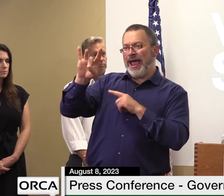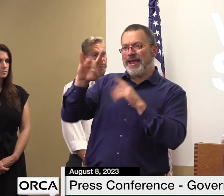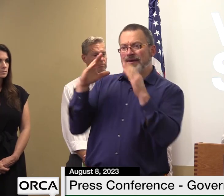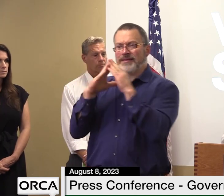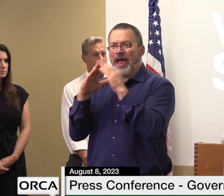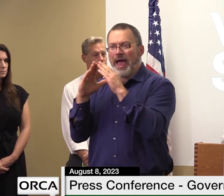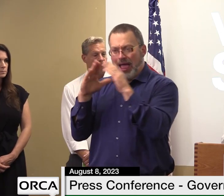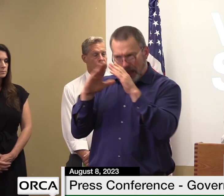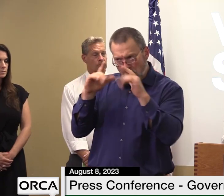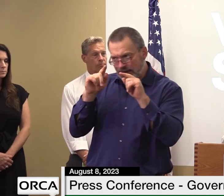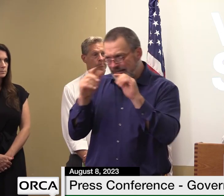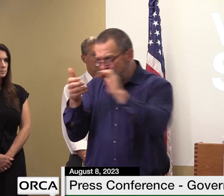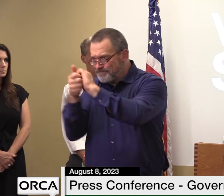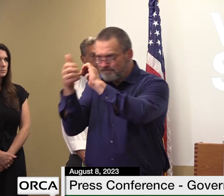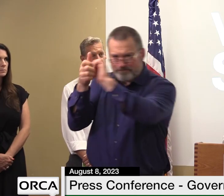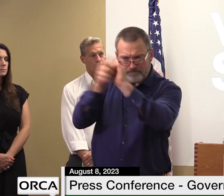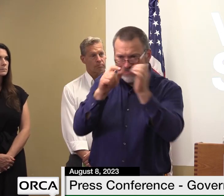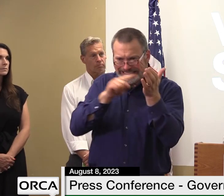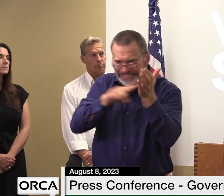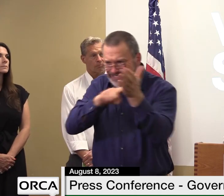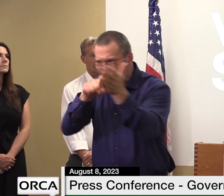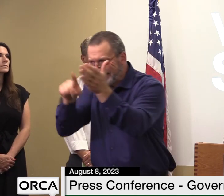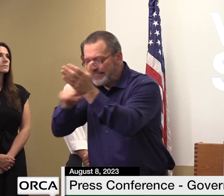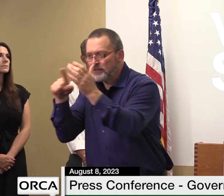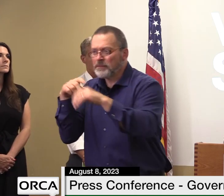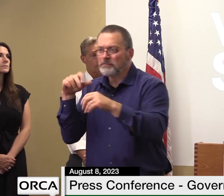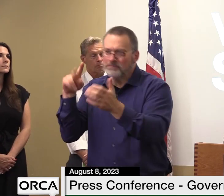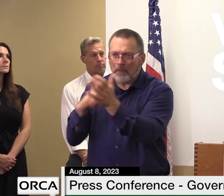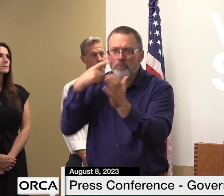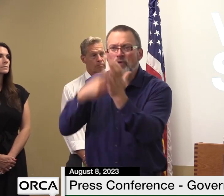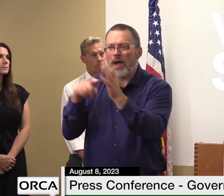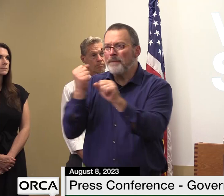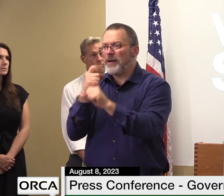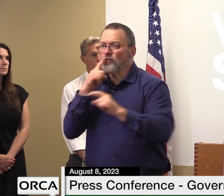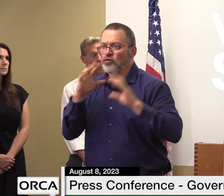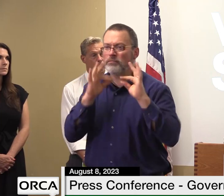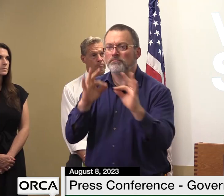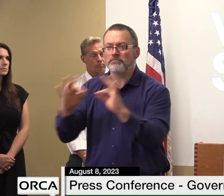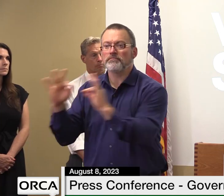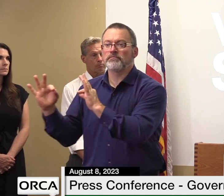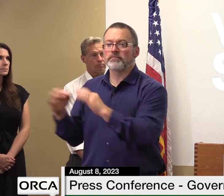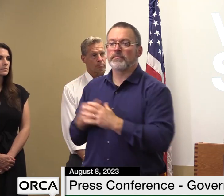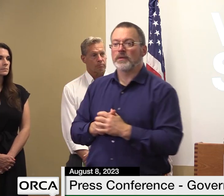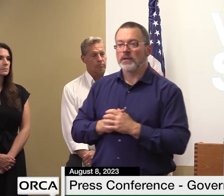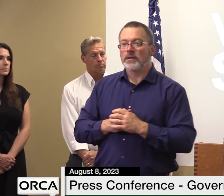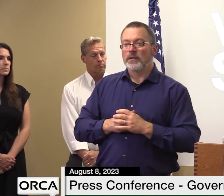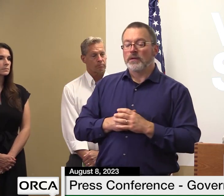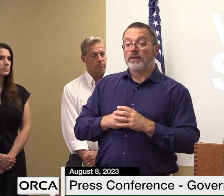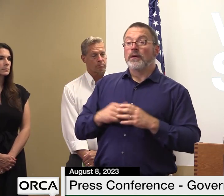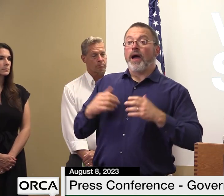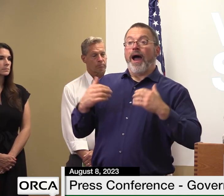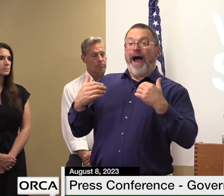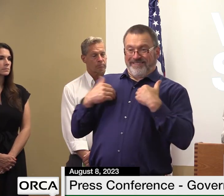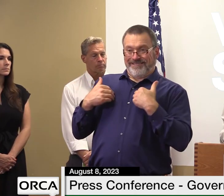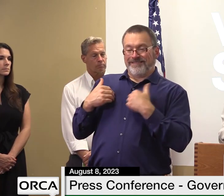and we are also joined today by 39 private contractors on projects